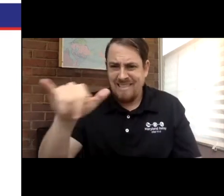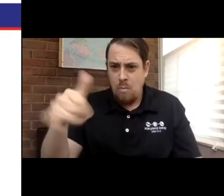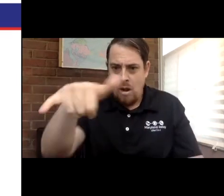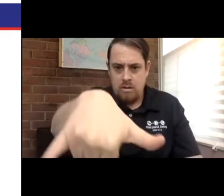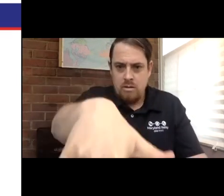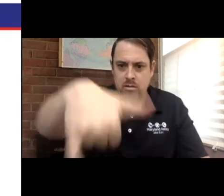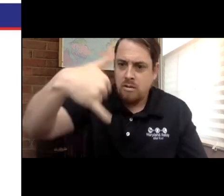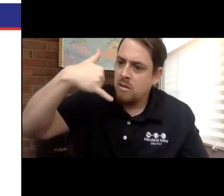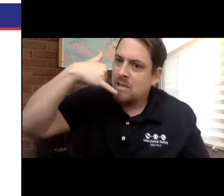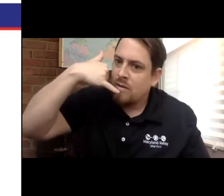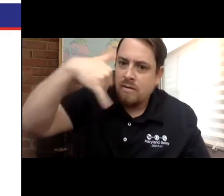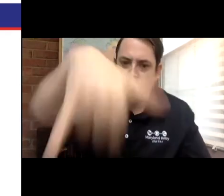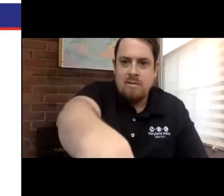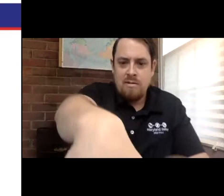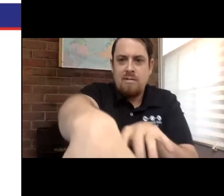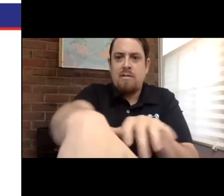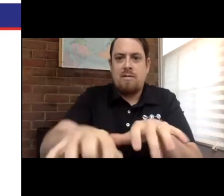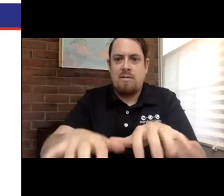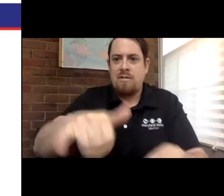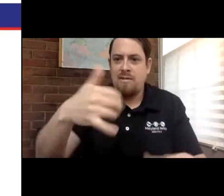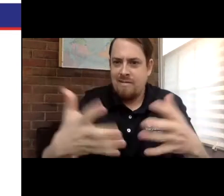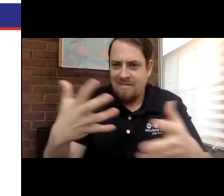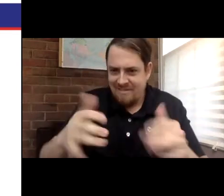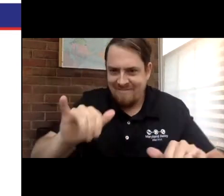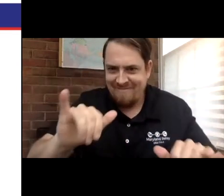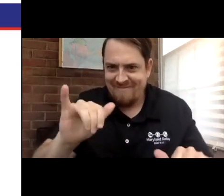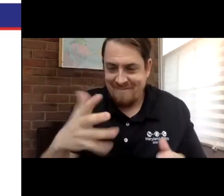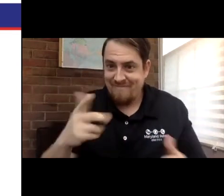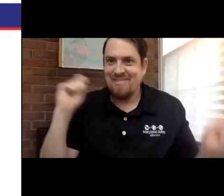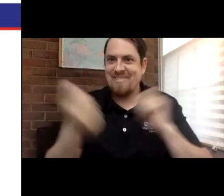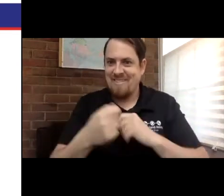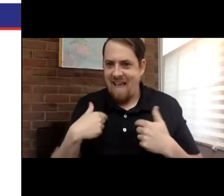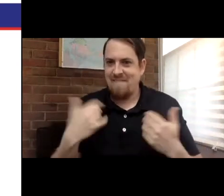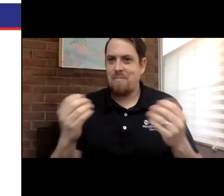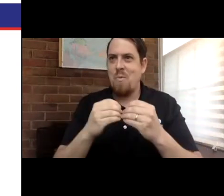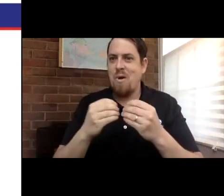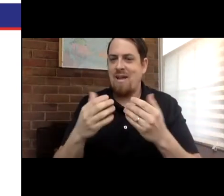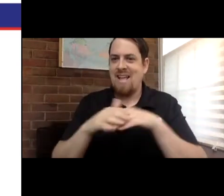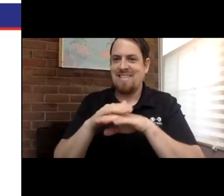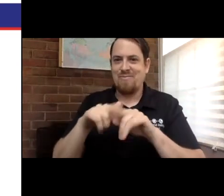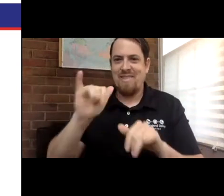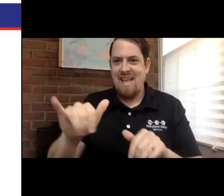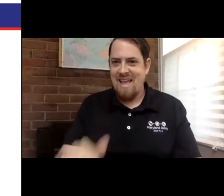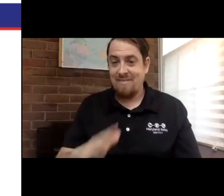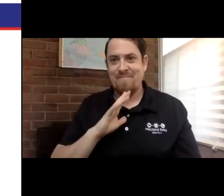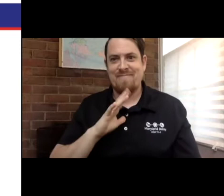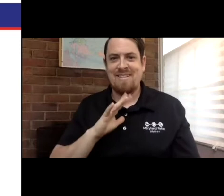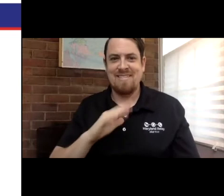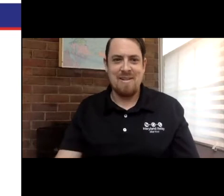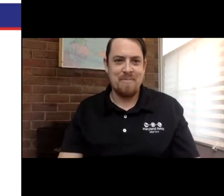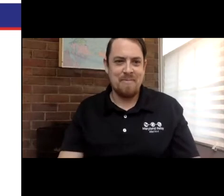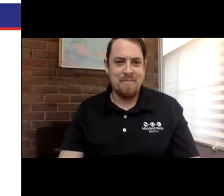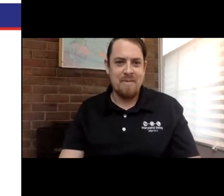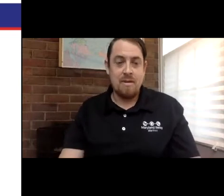which is amazing. TTY, of course, doesn't have that capability at all due to the nature of the device itself. So this gives